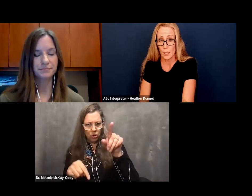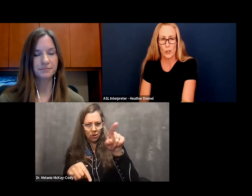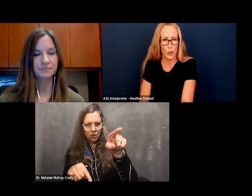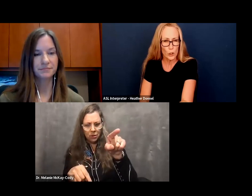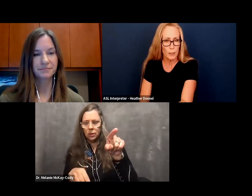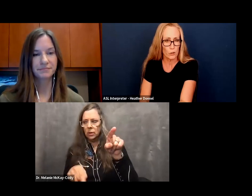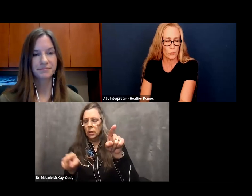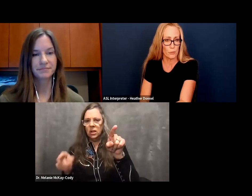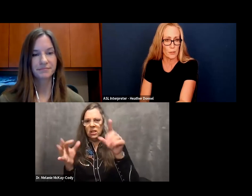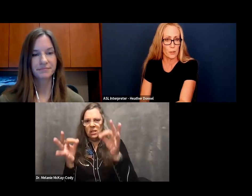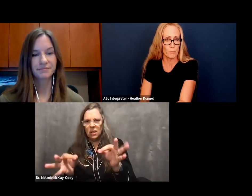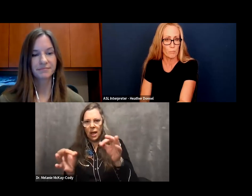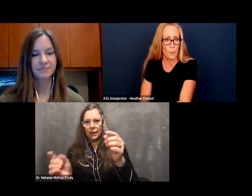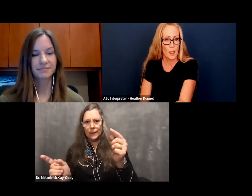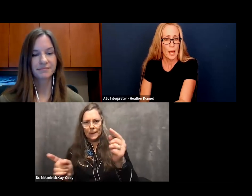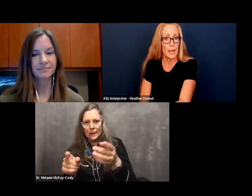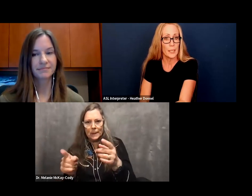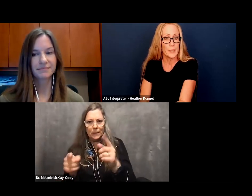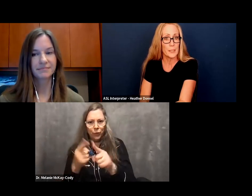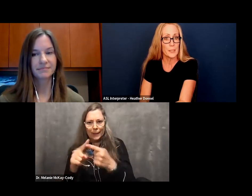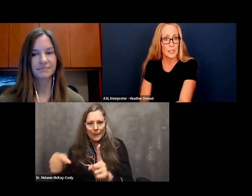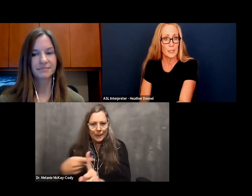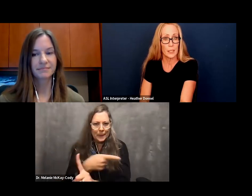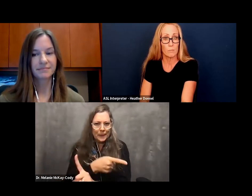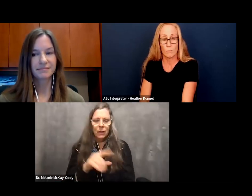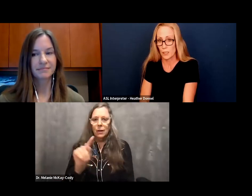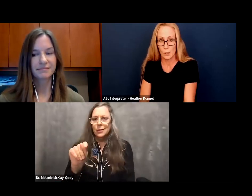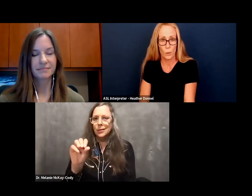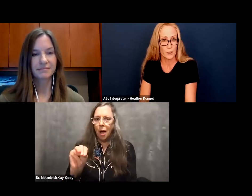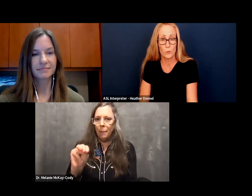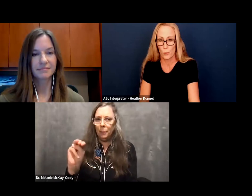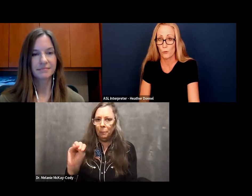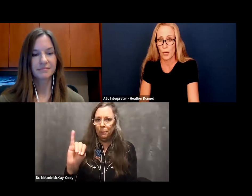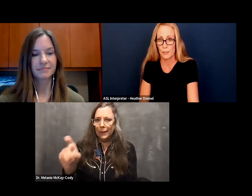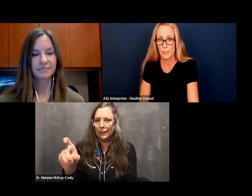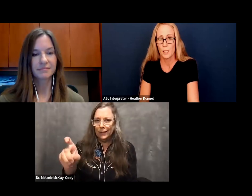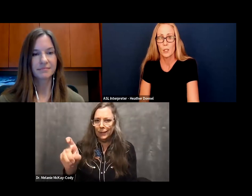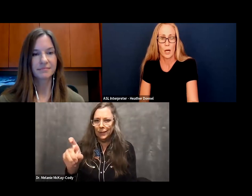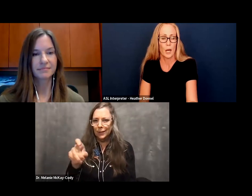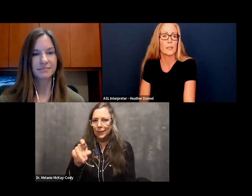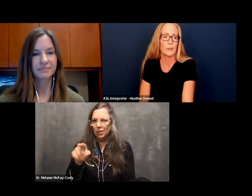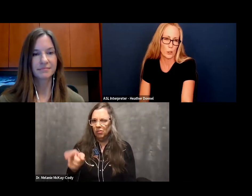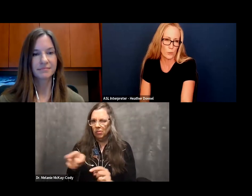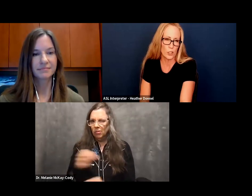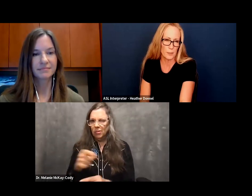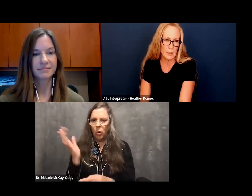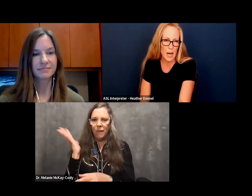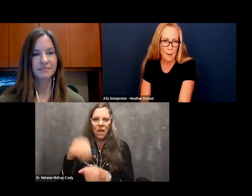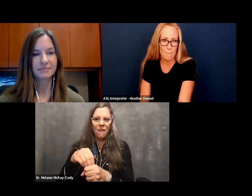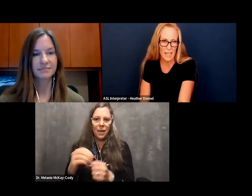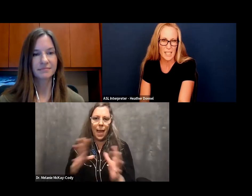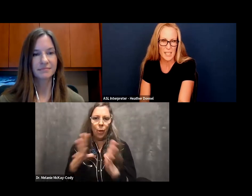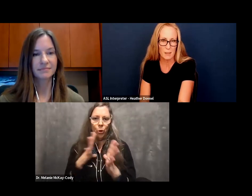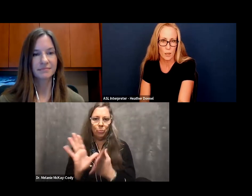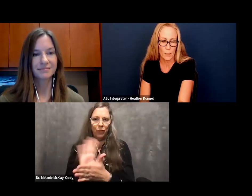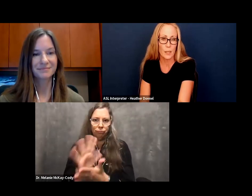had heard about Charles Russell and decided that he wanted to, through friends, they knew a gentleman named